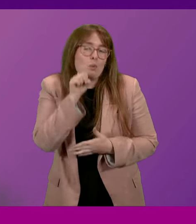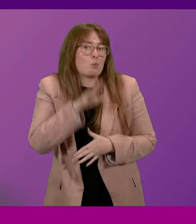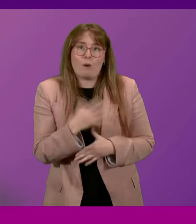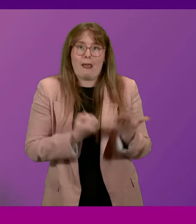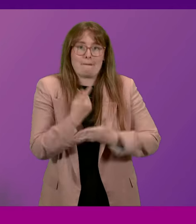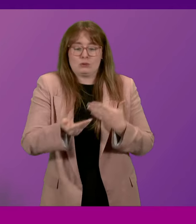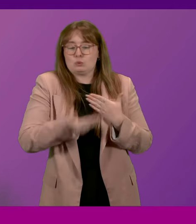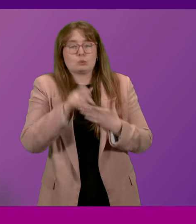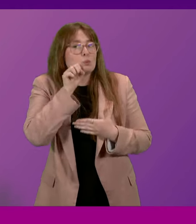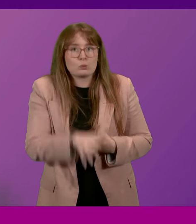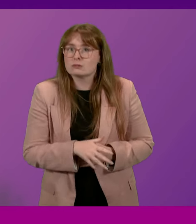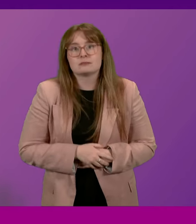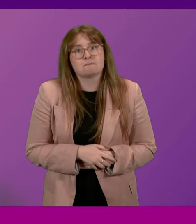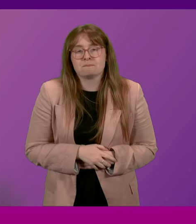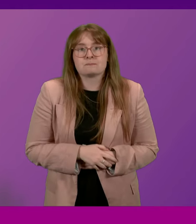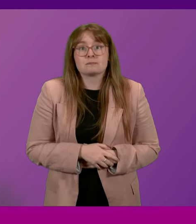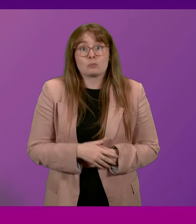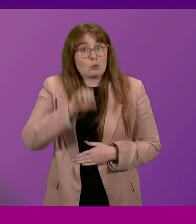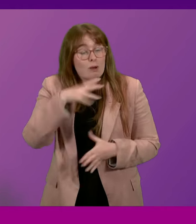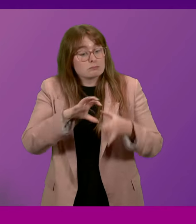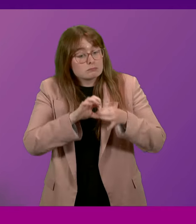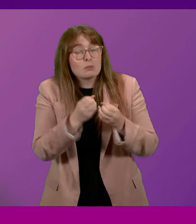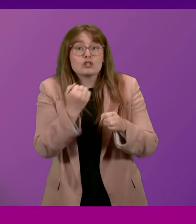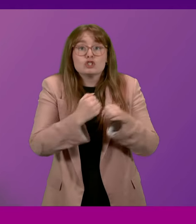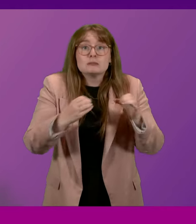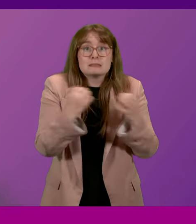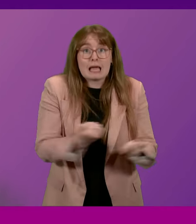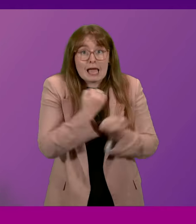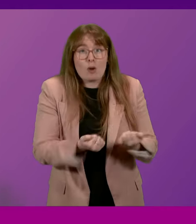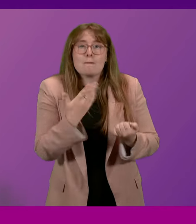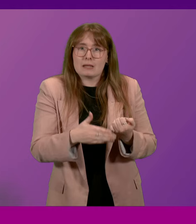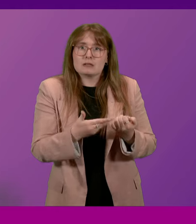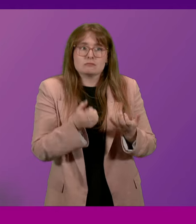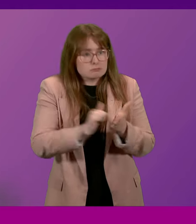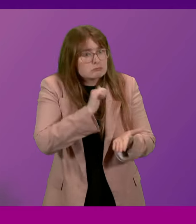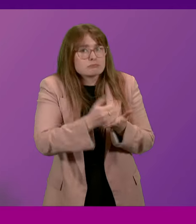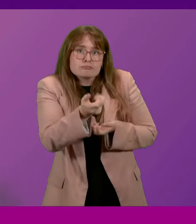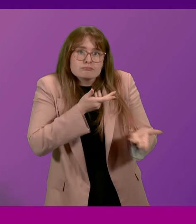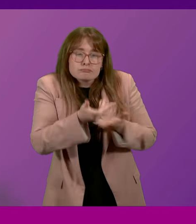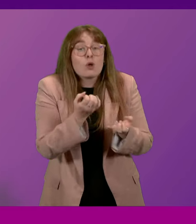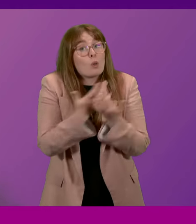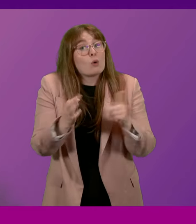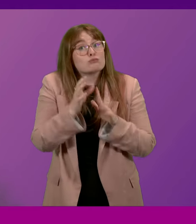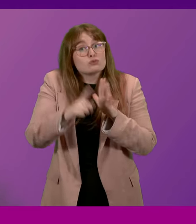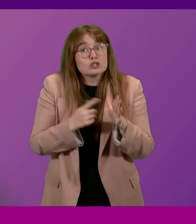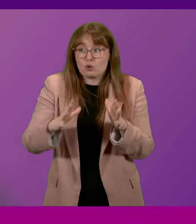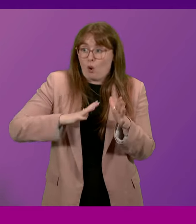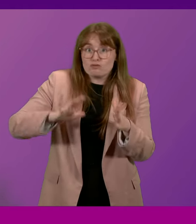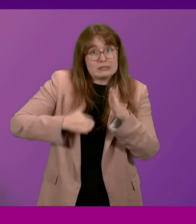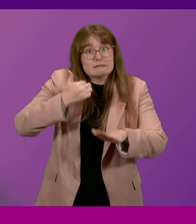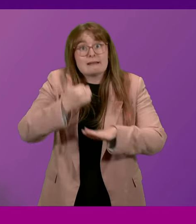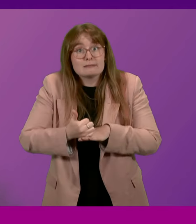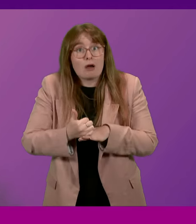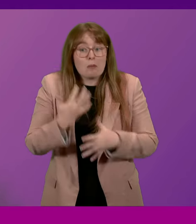anytime soon. We will work with GB Energy we've had constructive discussions we've got a lot of projects that are already in the pipeline